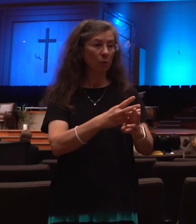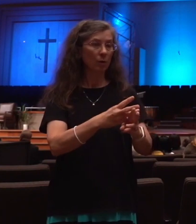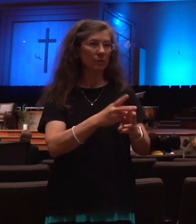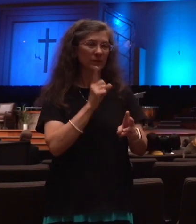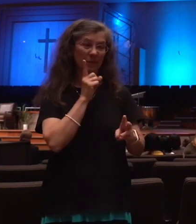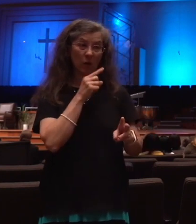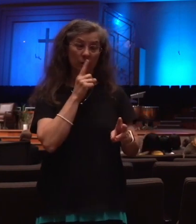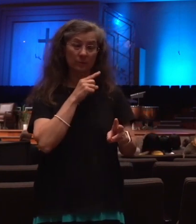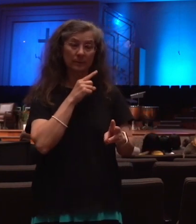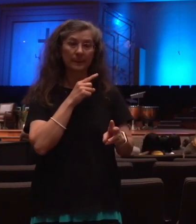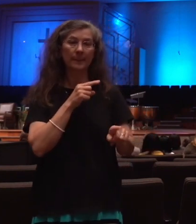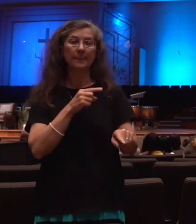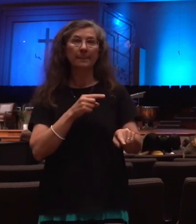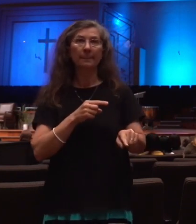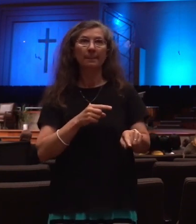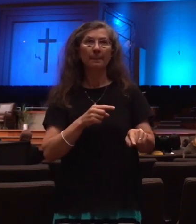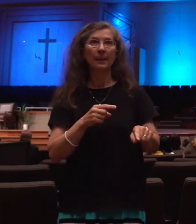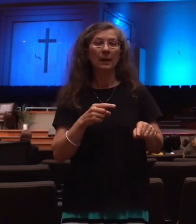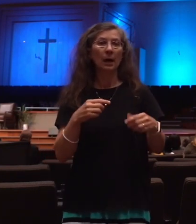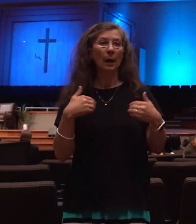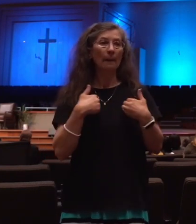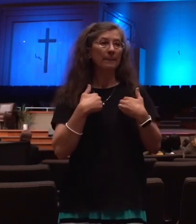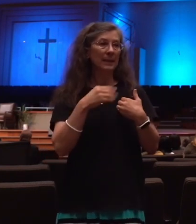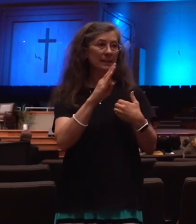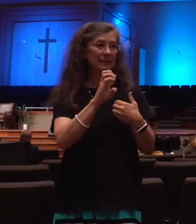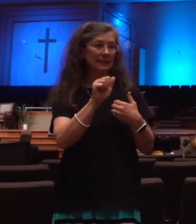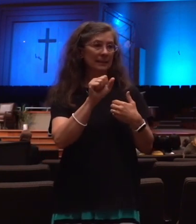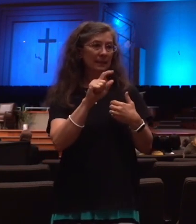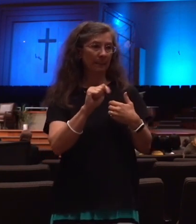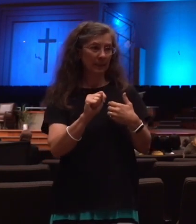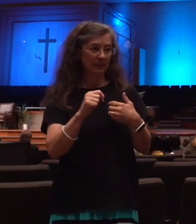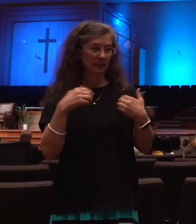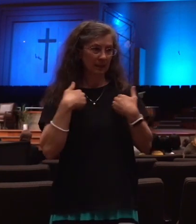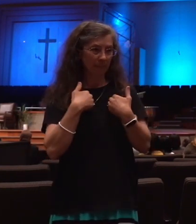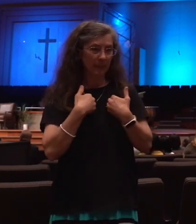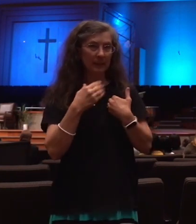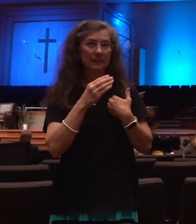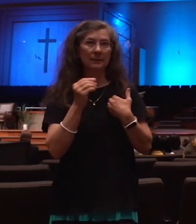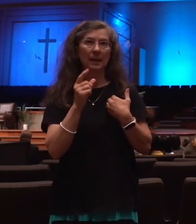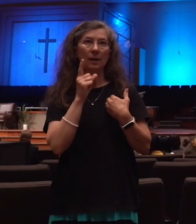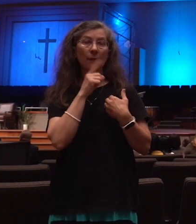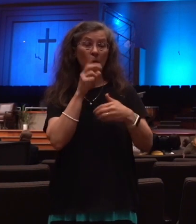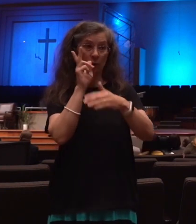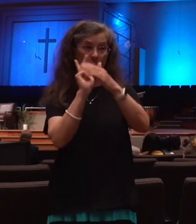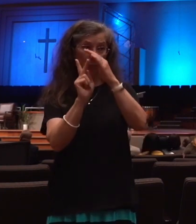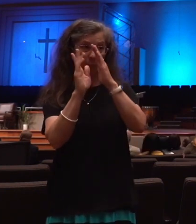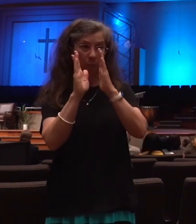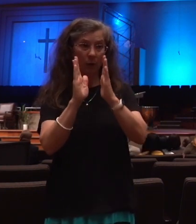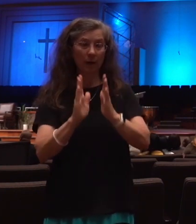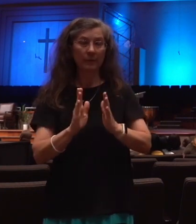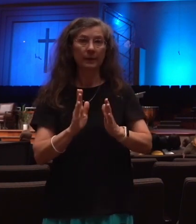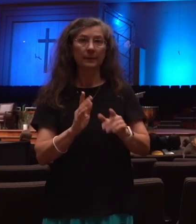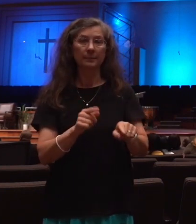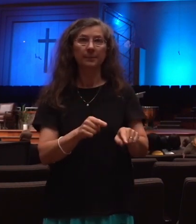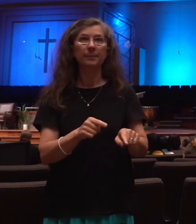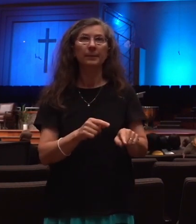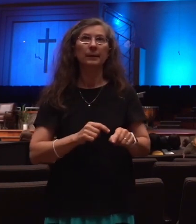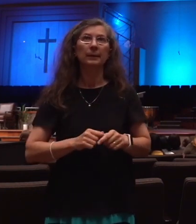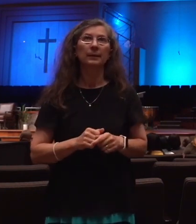There will be a beast and a false prophet that will rise to power. There will be the beginning of the seal,